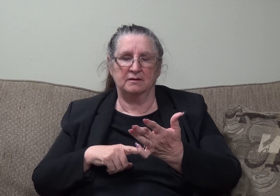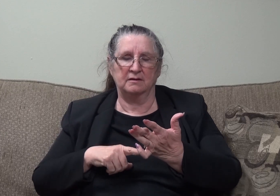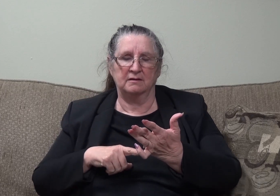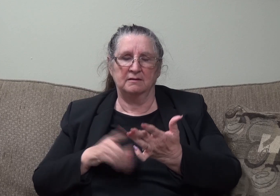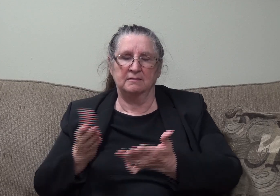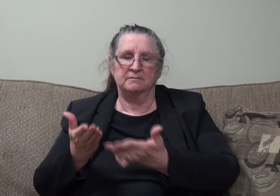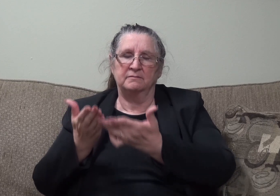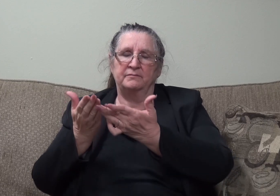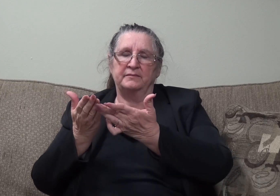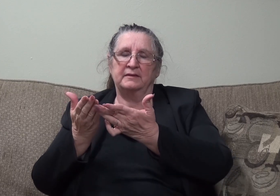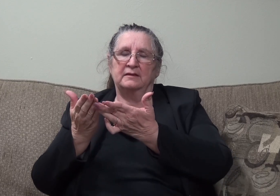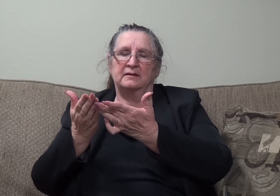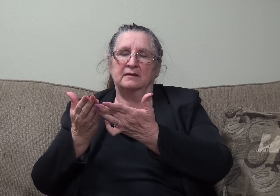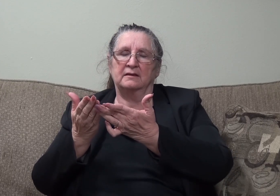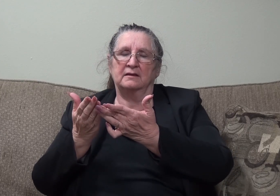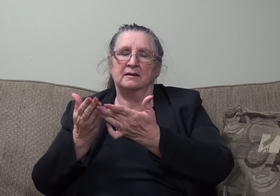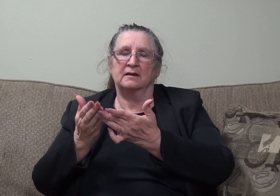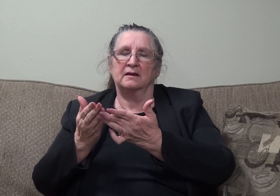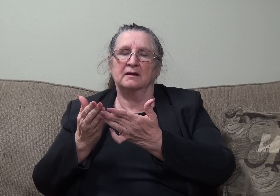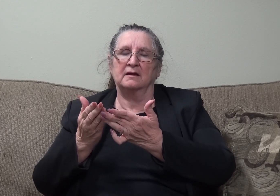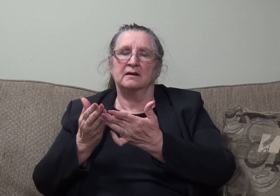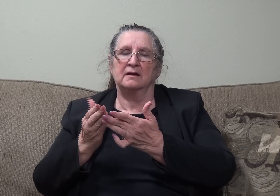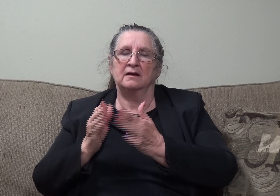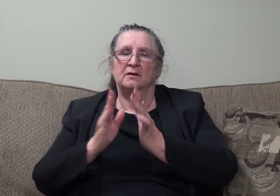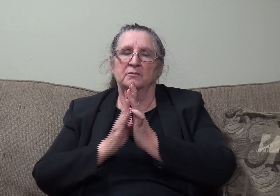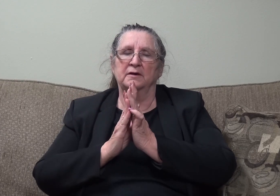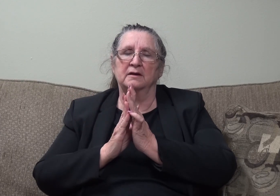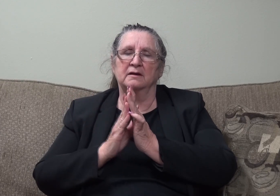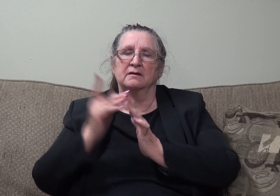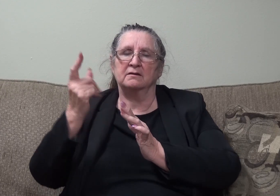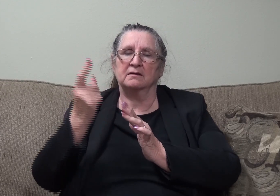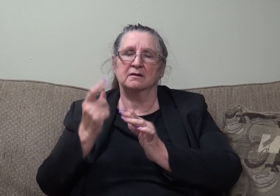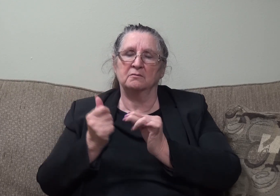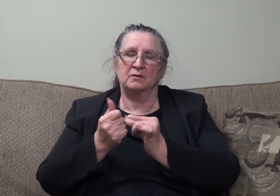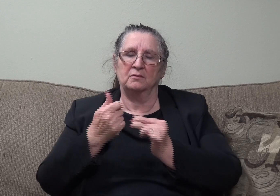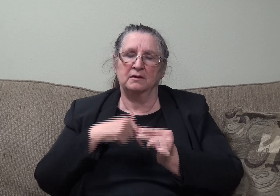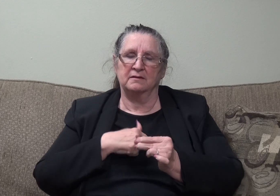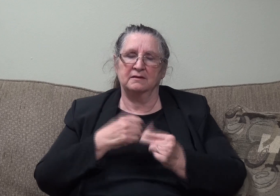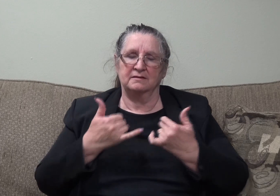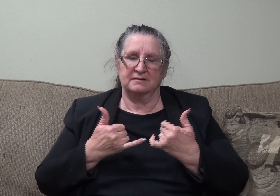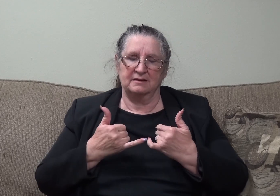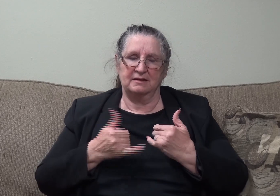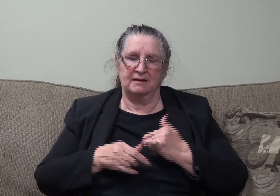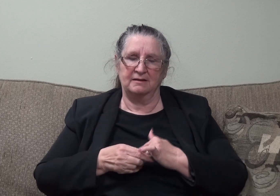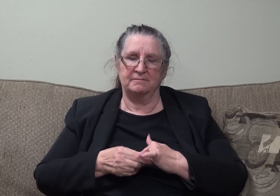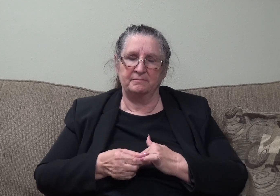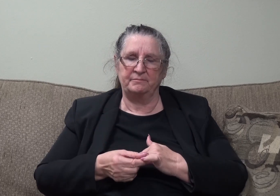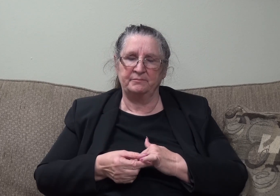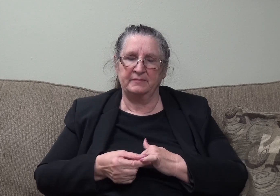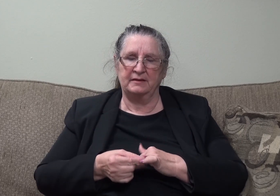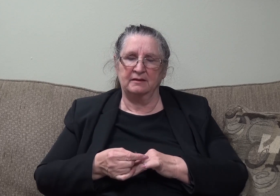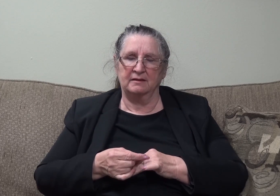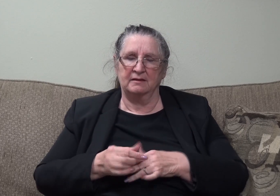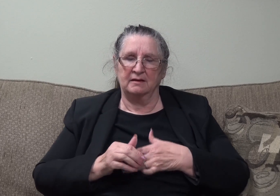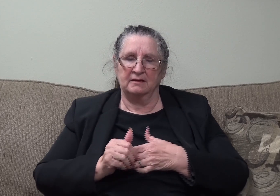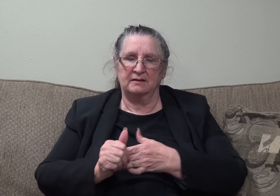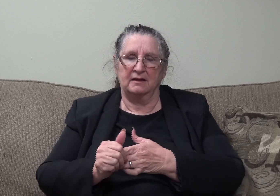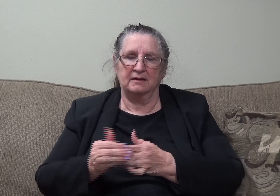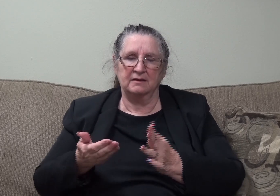pray that you will come and be with us today, Lord, and just walk us through this study and be you